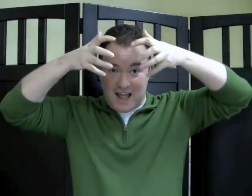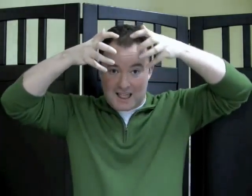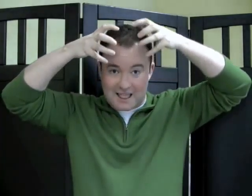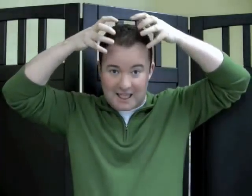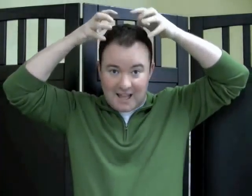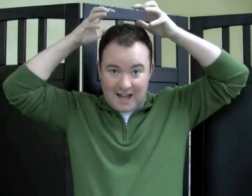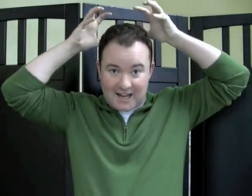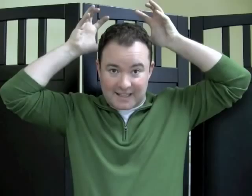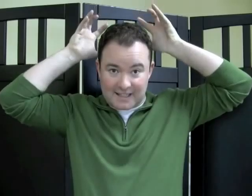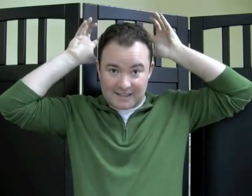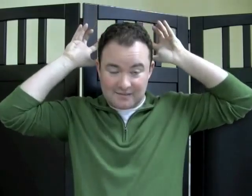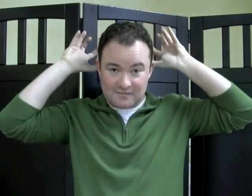lion.